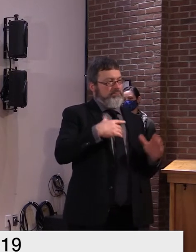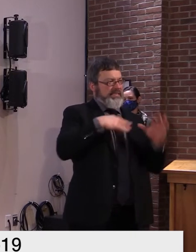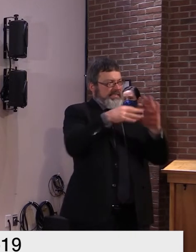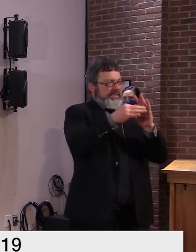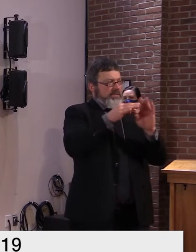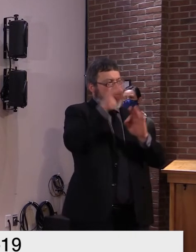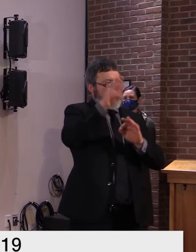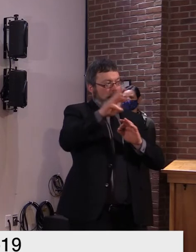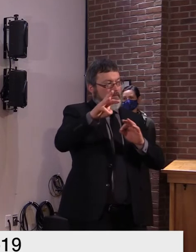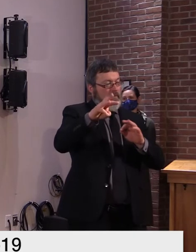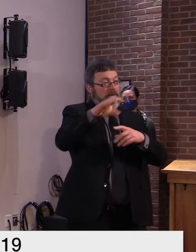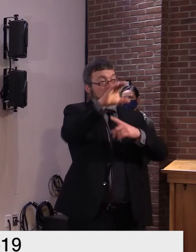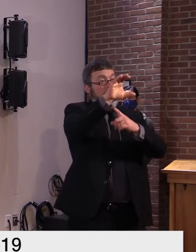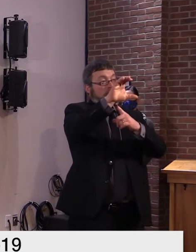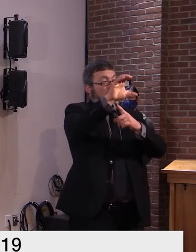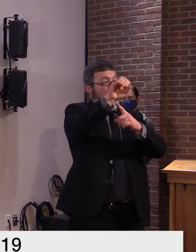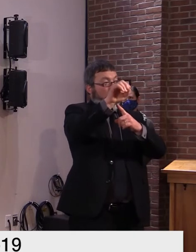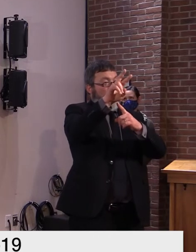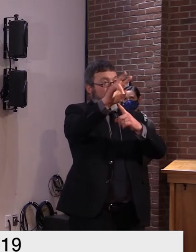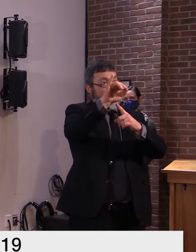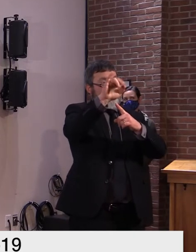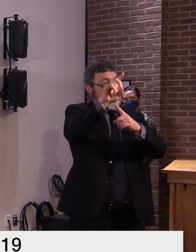covidstaffing.vermont.gov